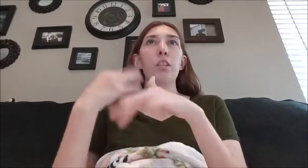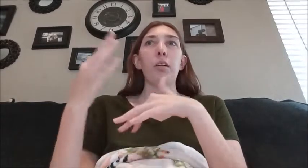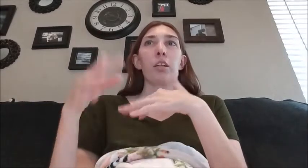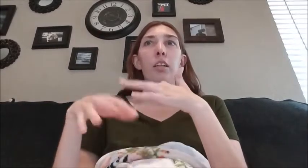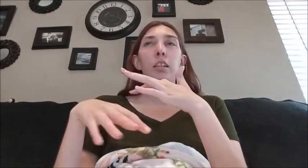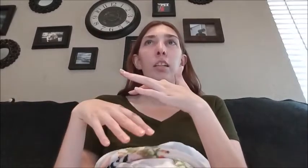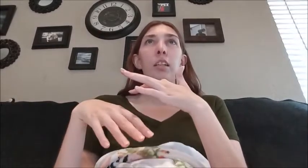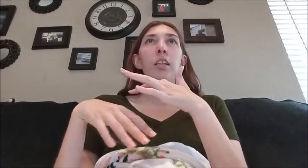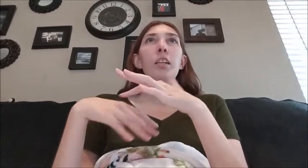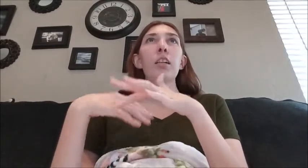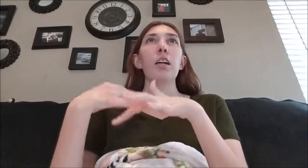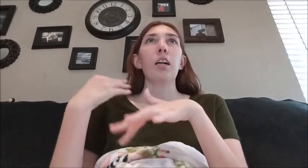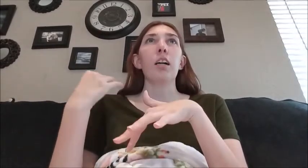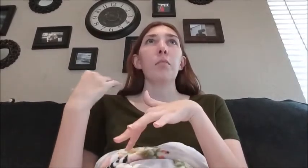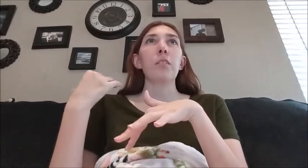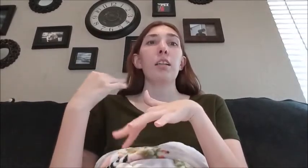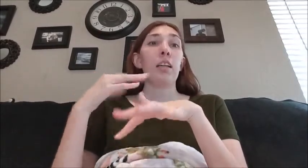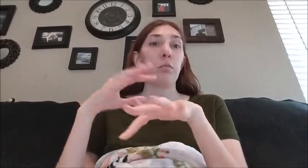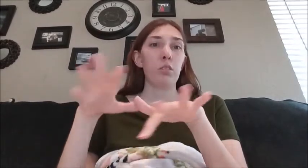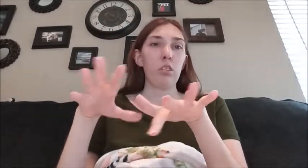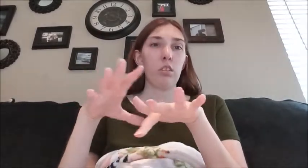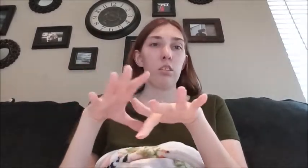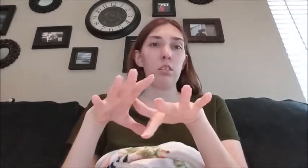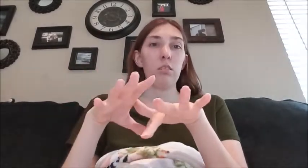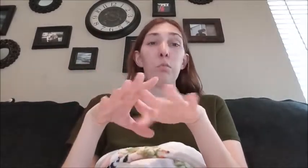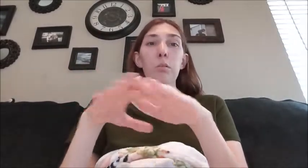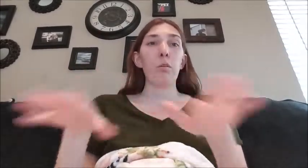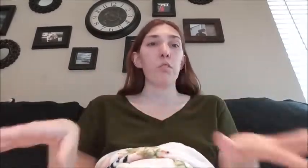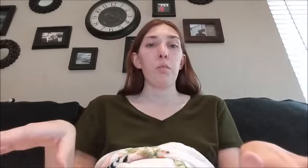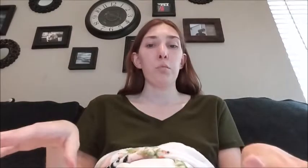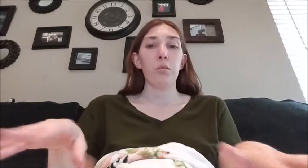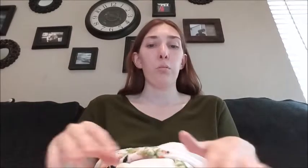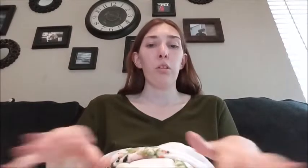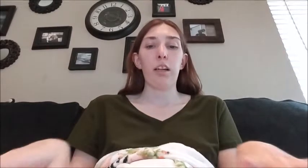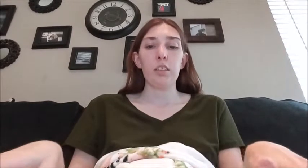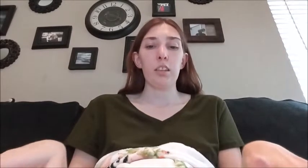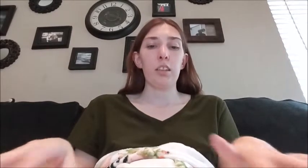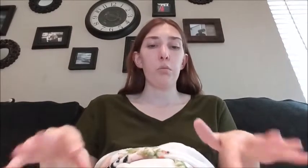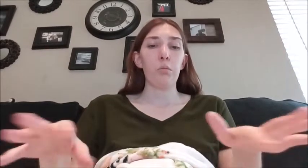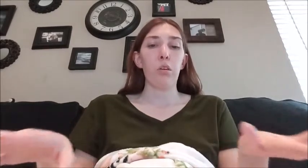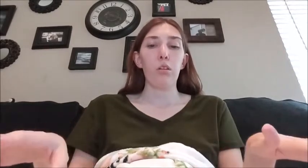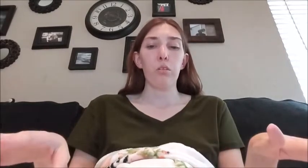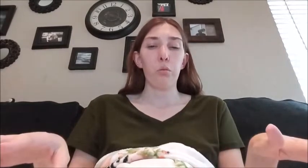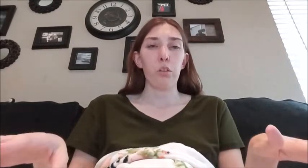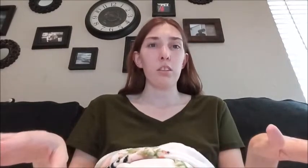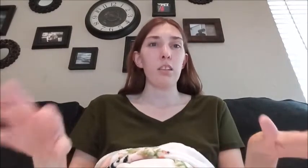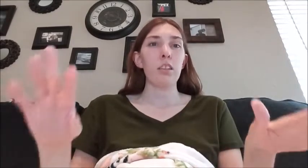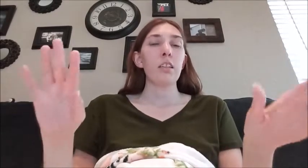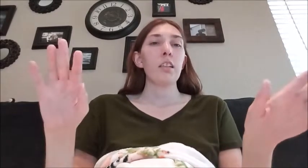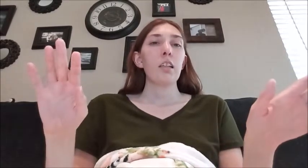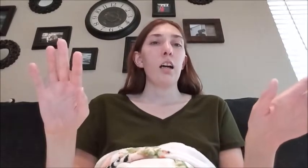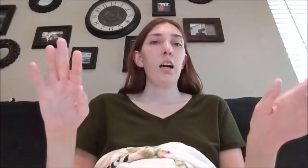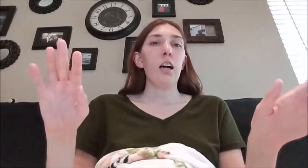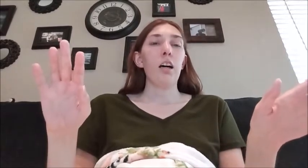did better than I did um and I we were both responsible we both isolated we both quarantined um